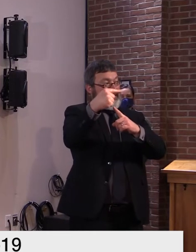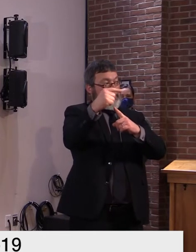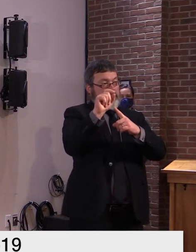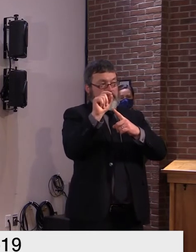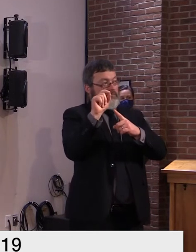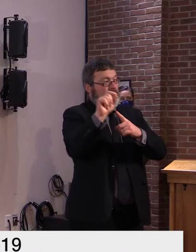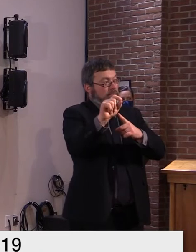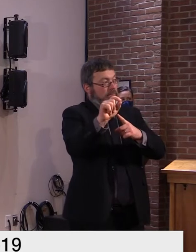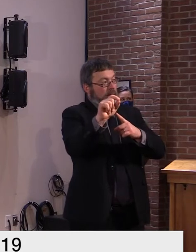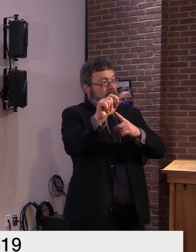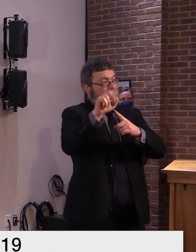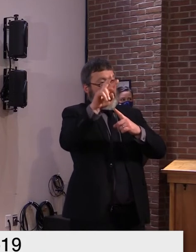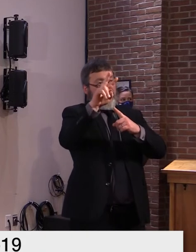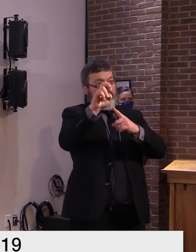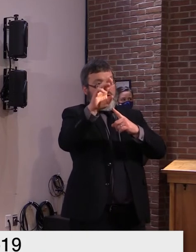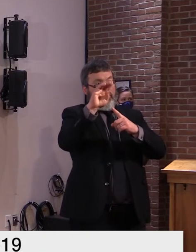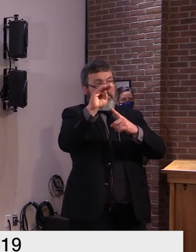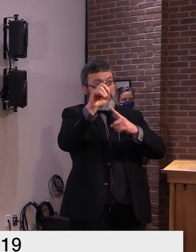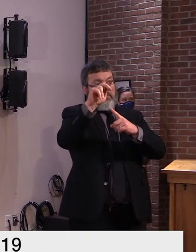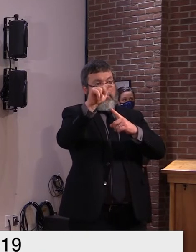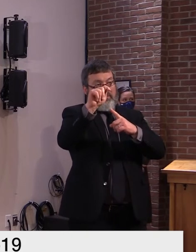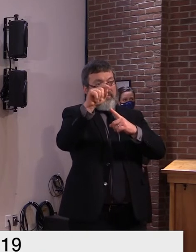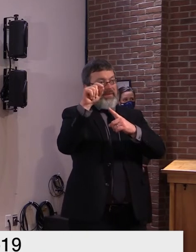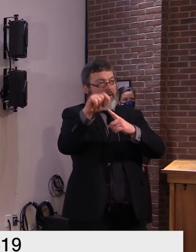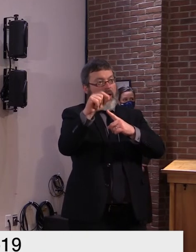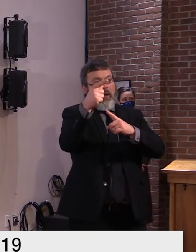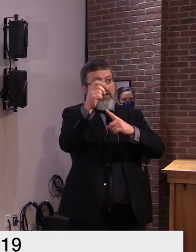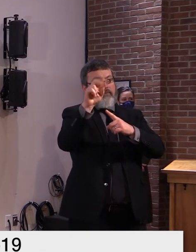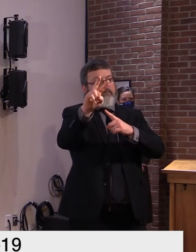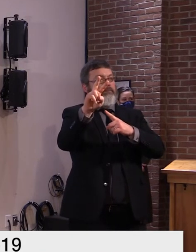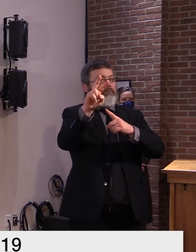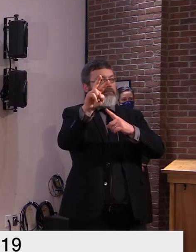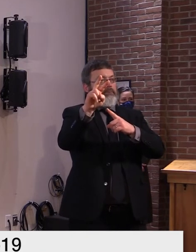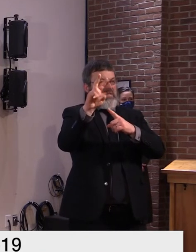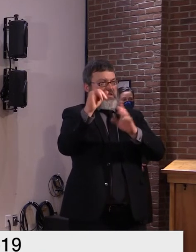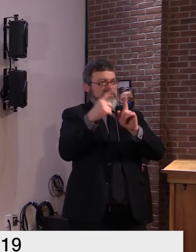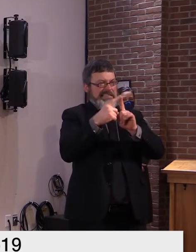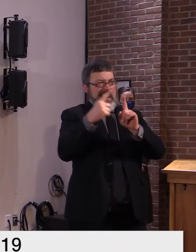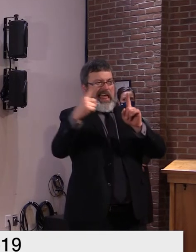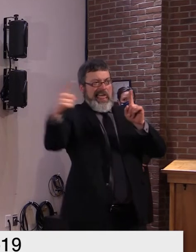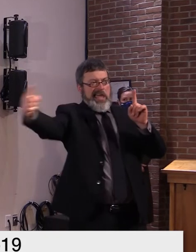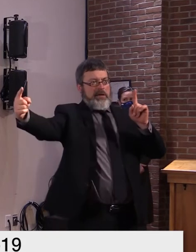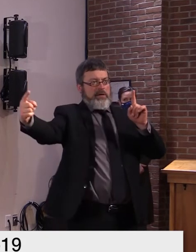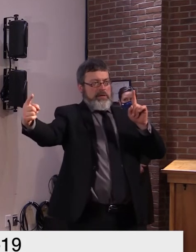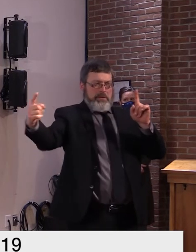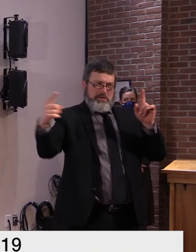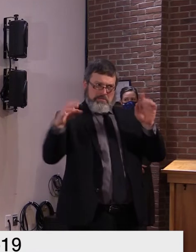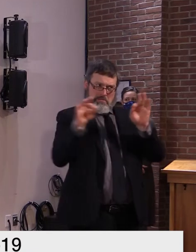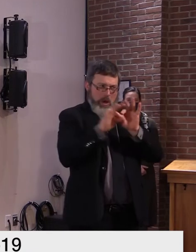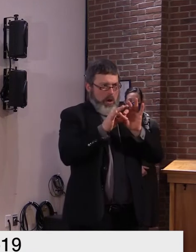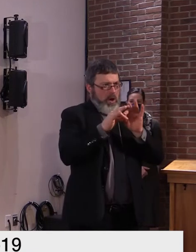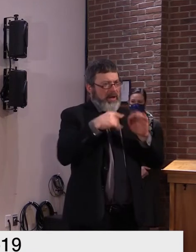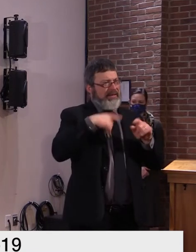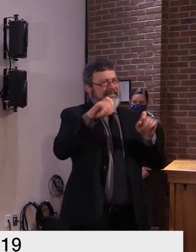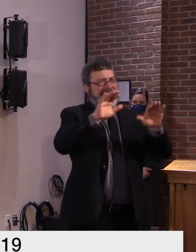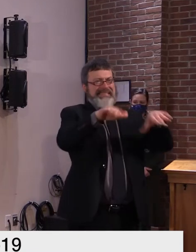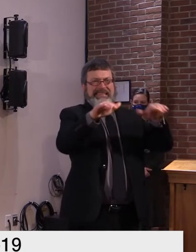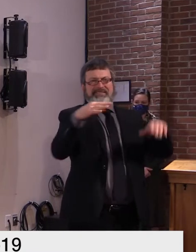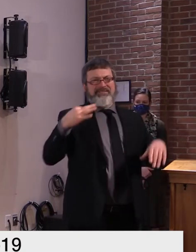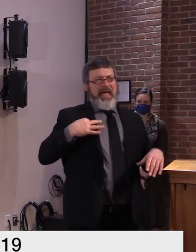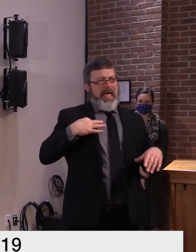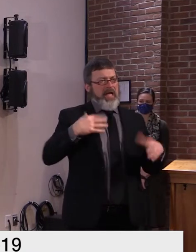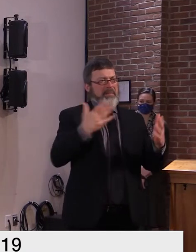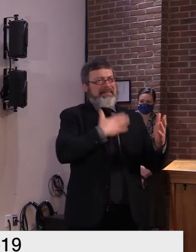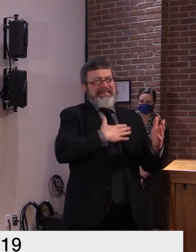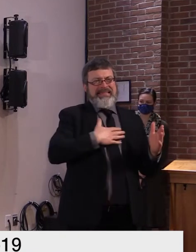and with that call to action effort what sort of numbers are you hoping to achieve with that uh we we haven't put any numbers on it uh we just